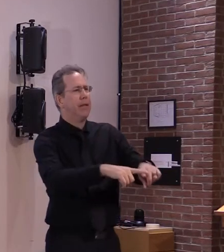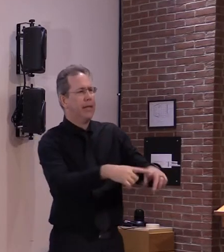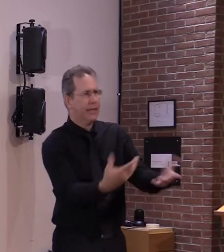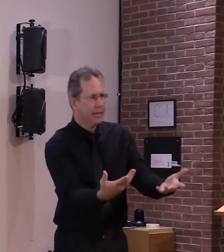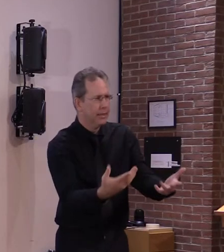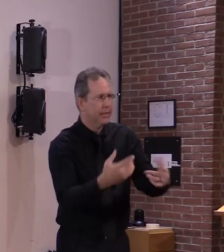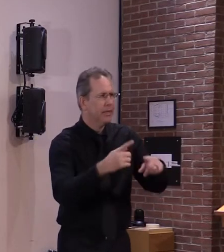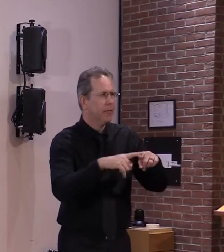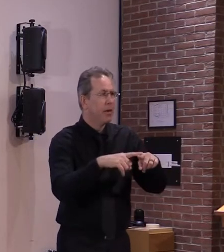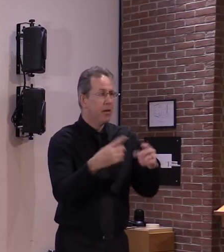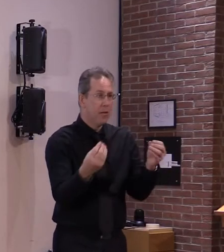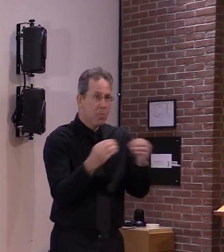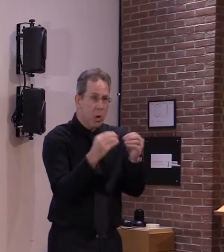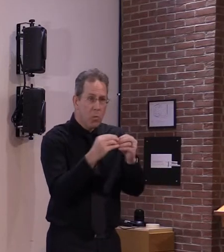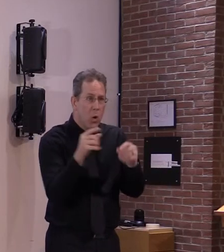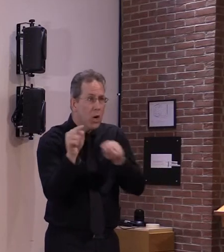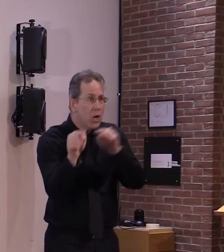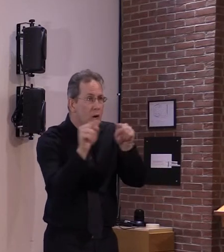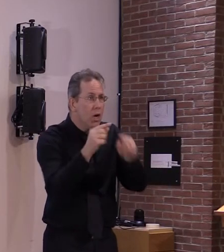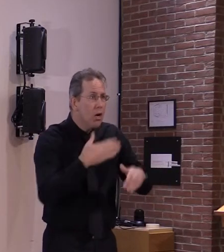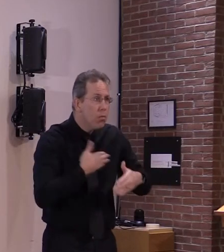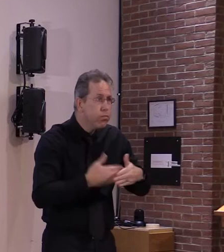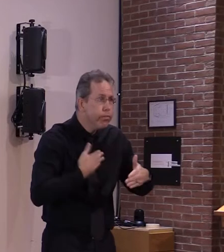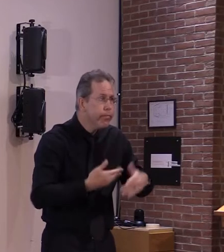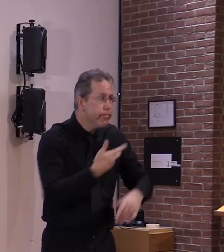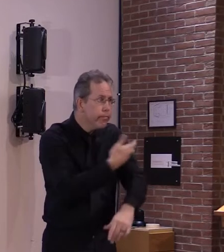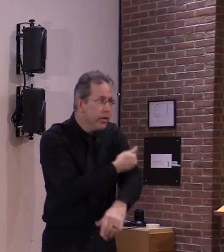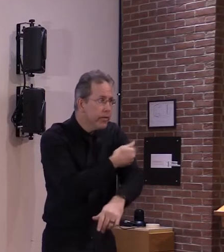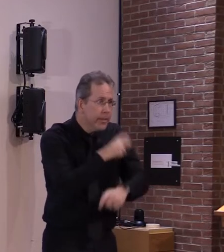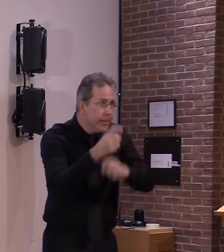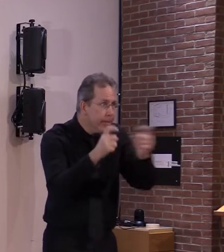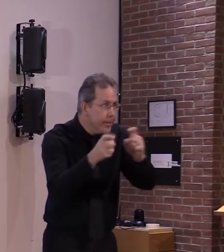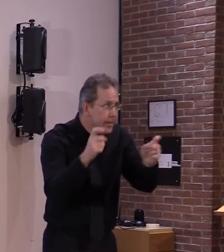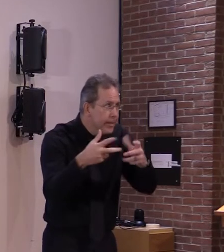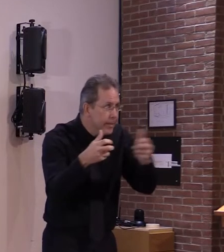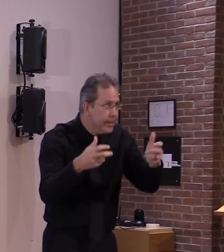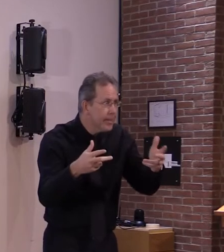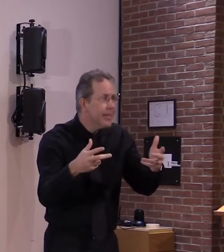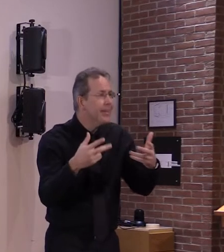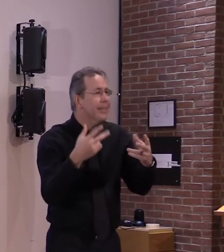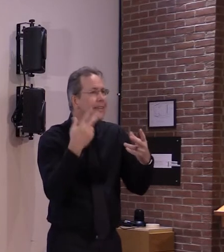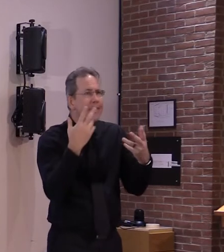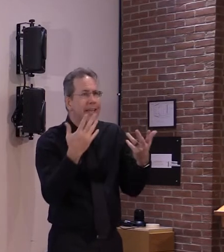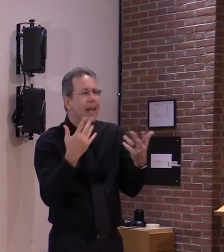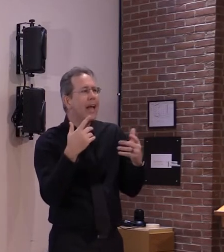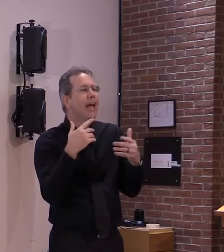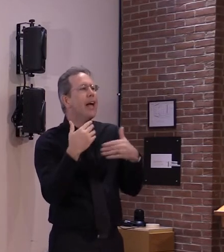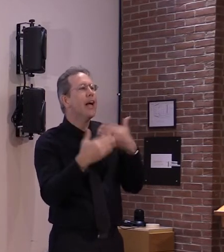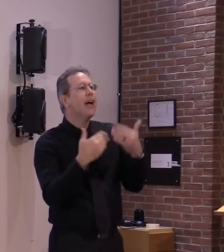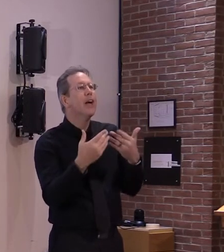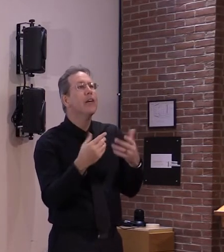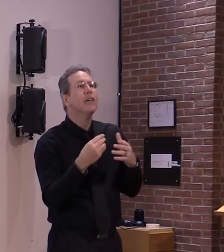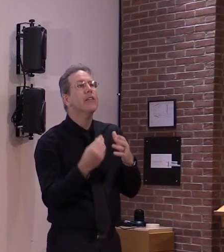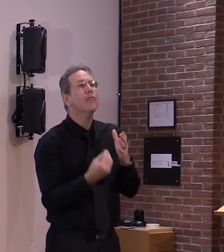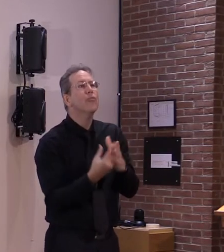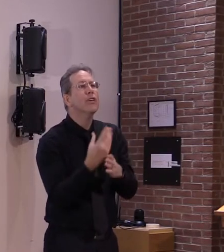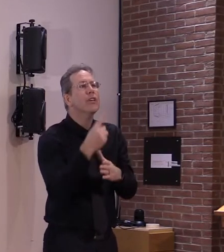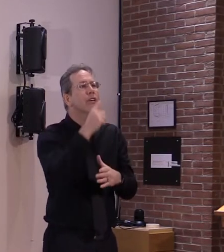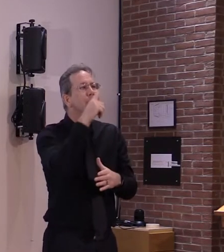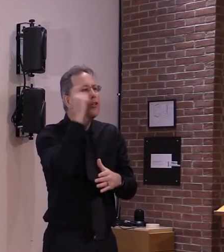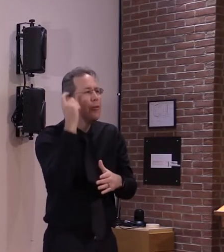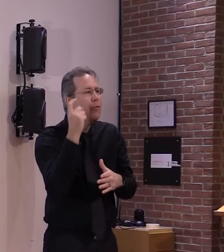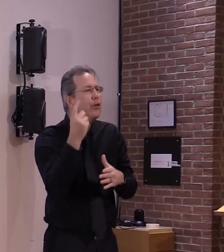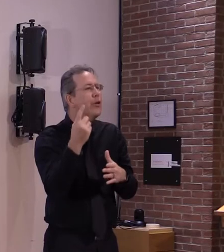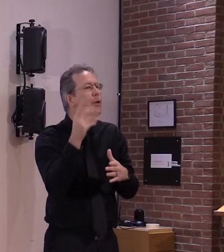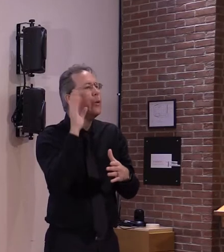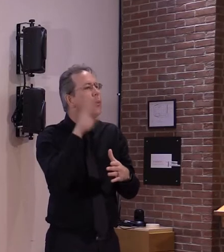it will actually be warmer weather that alone will impact um the caseload just